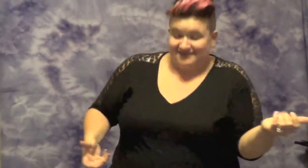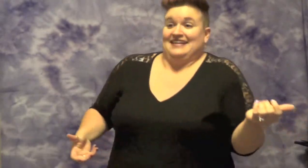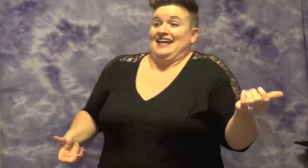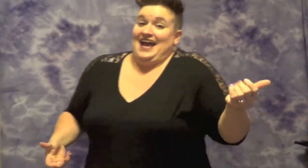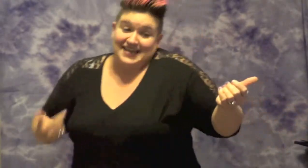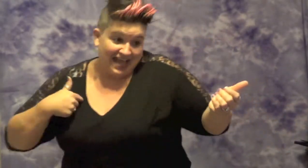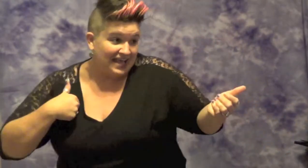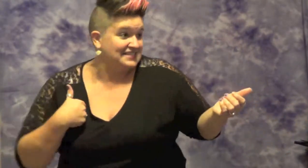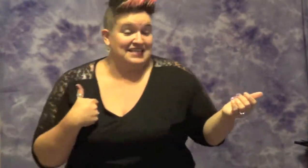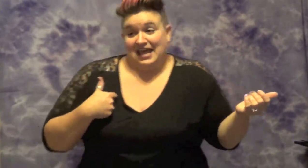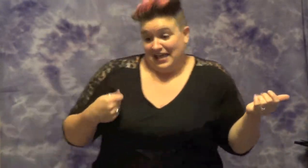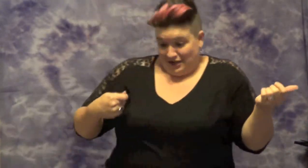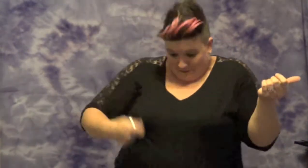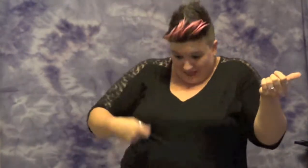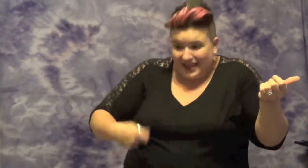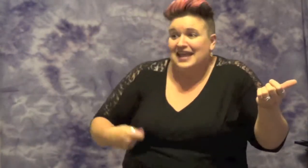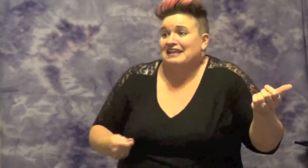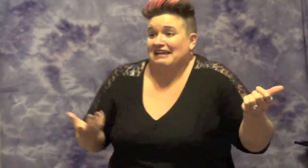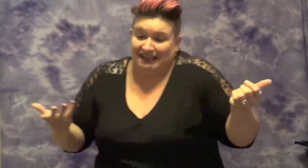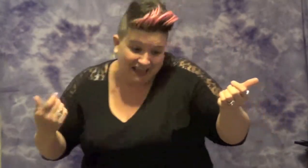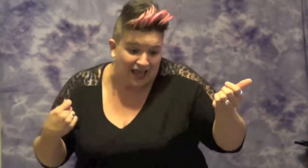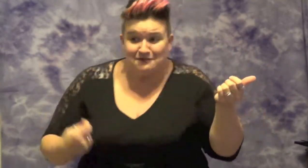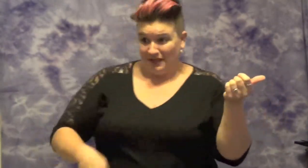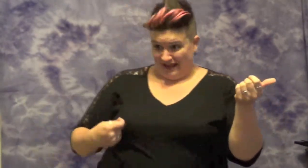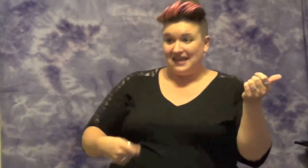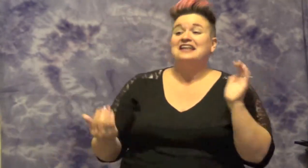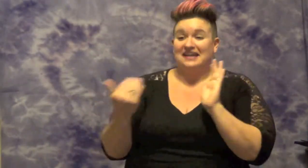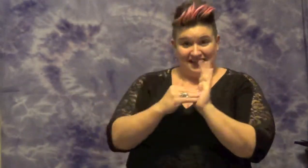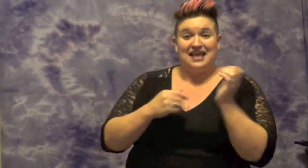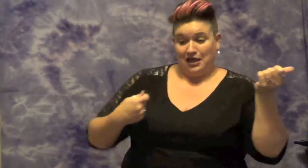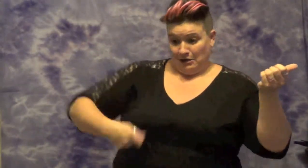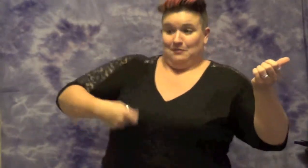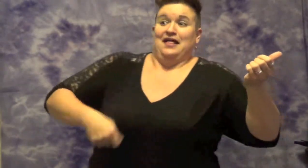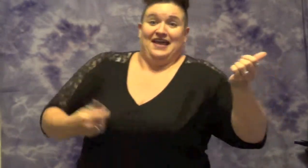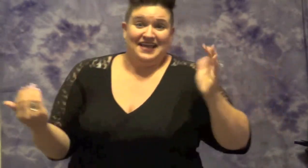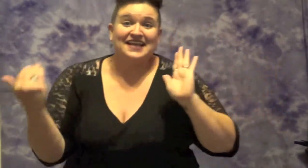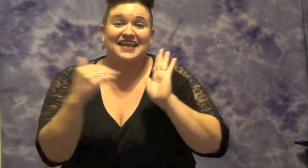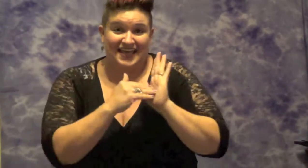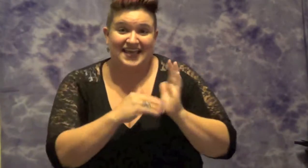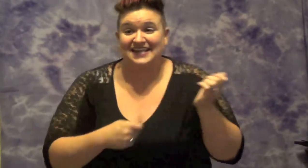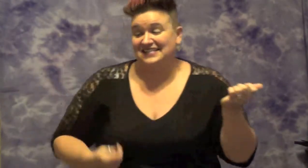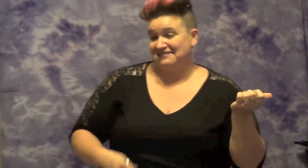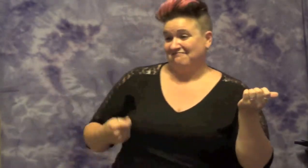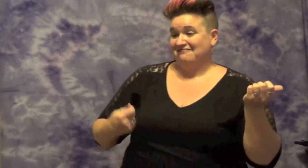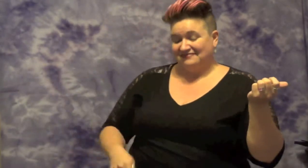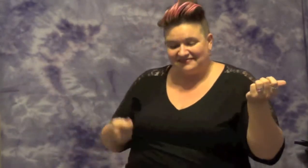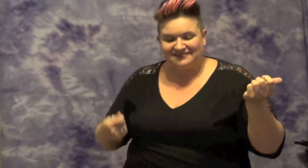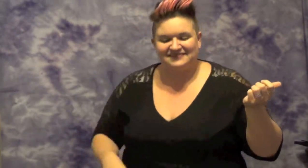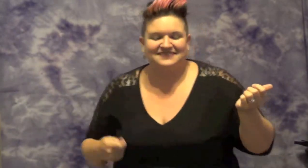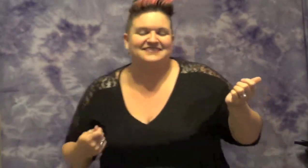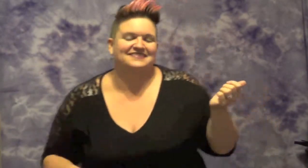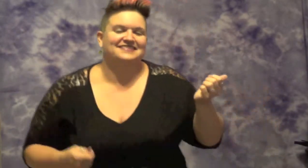And I said, play it again, play it again, play it again Yeah,